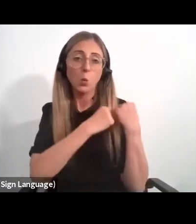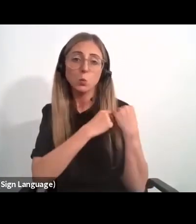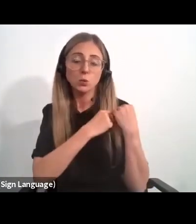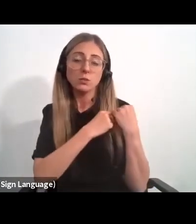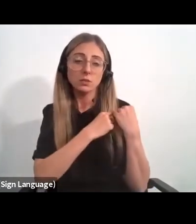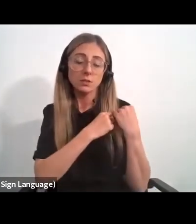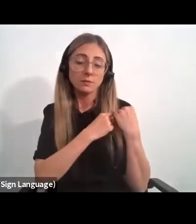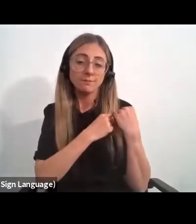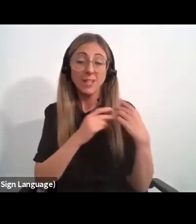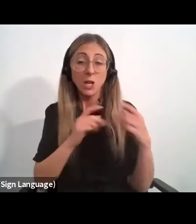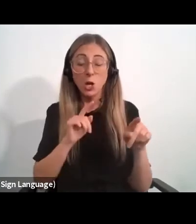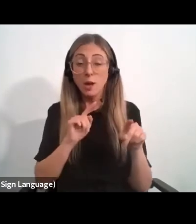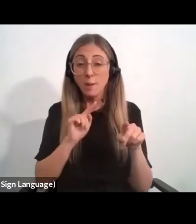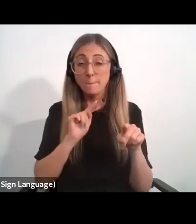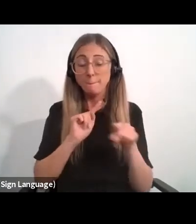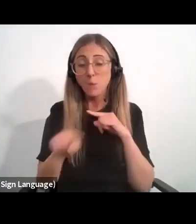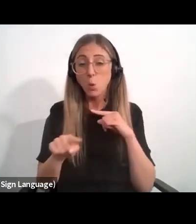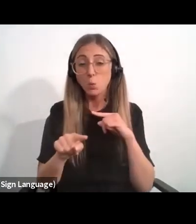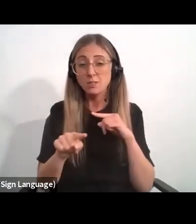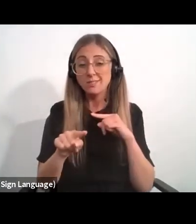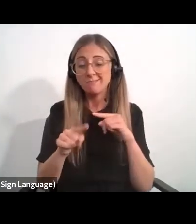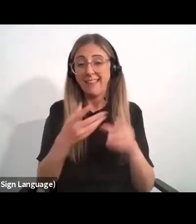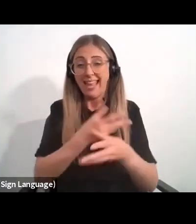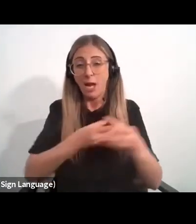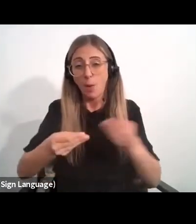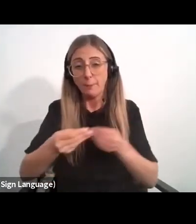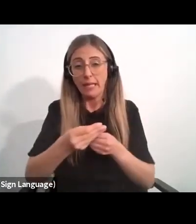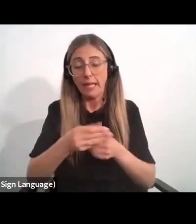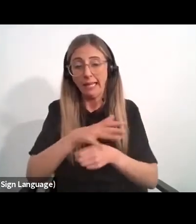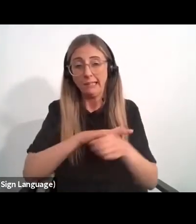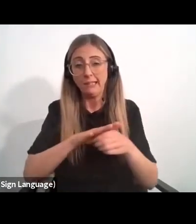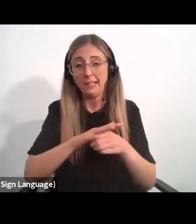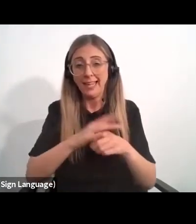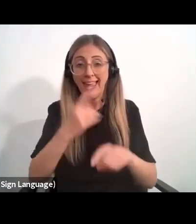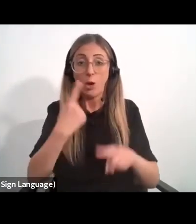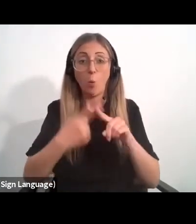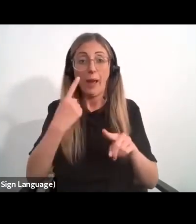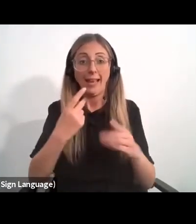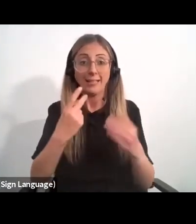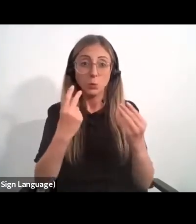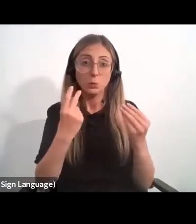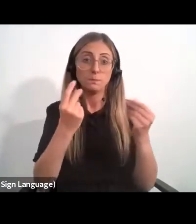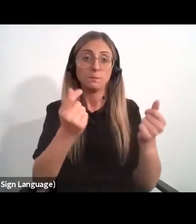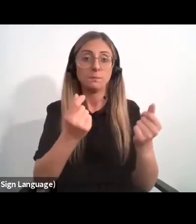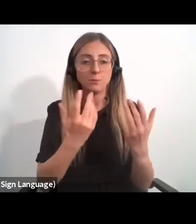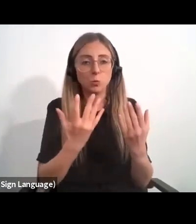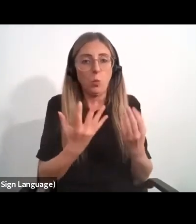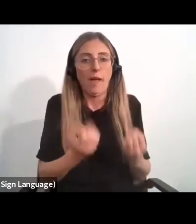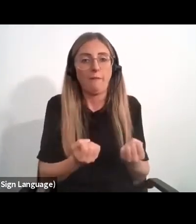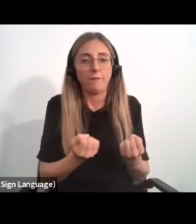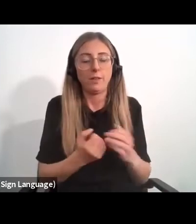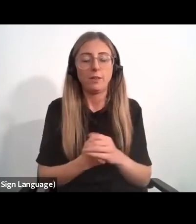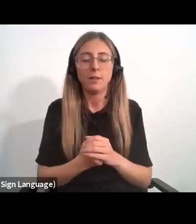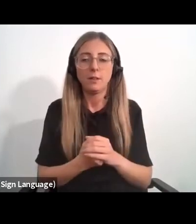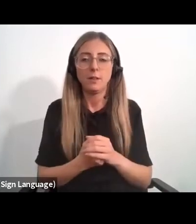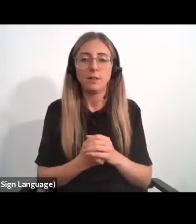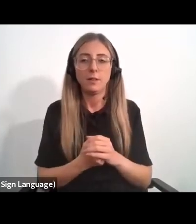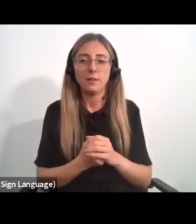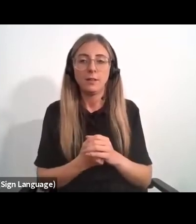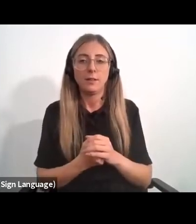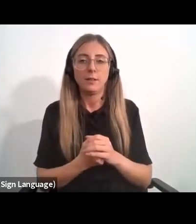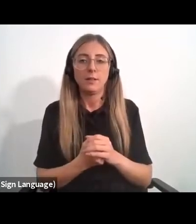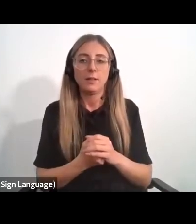often more industrial economists, which are always very quick to trumpet their generosity under the